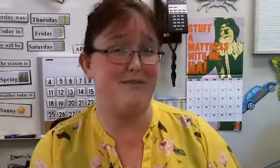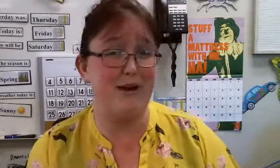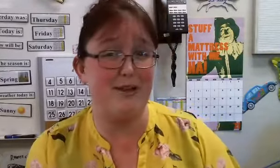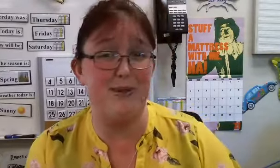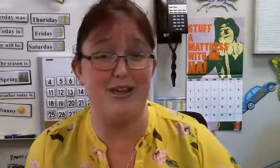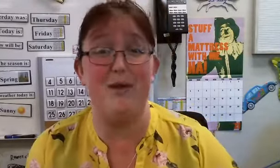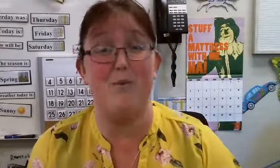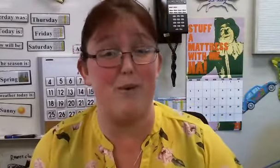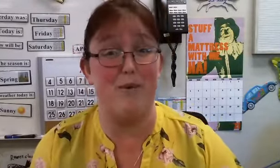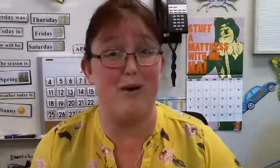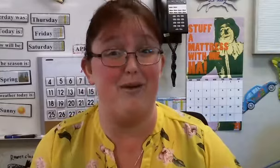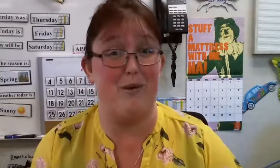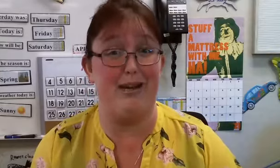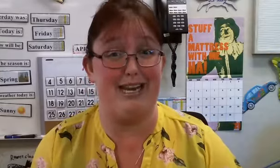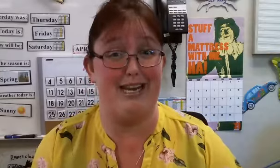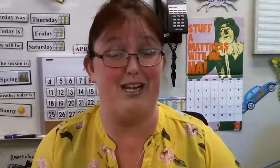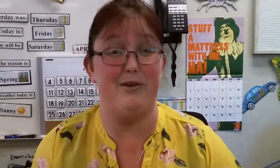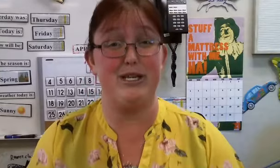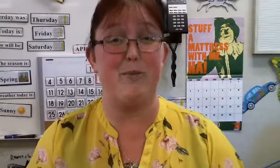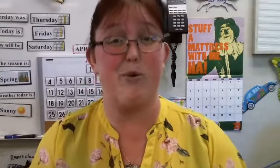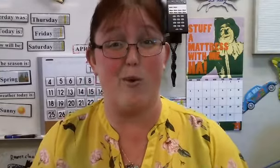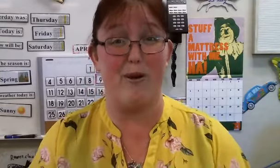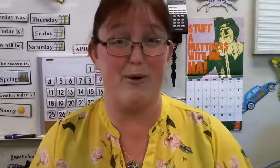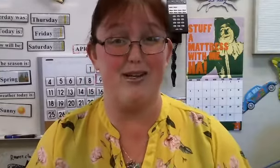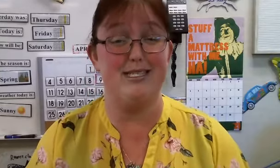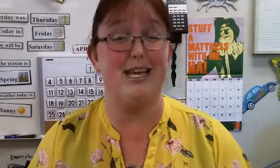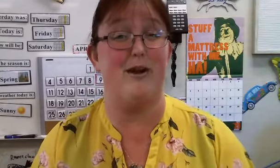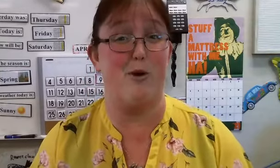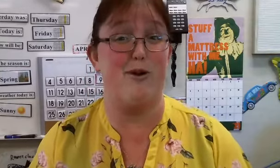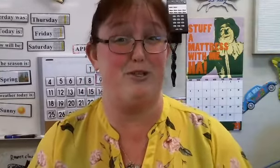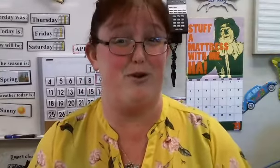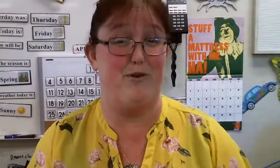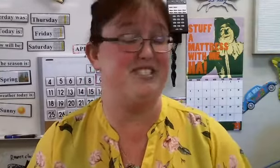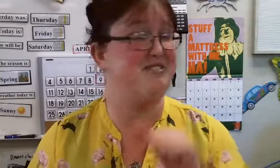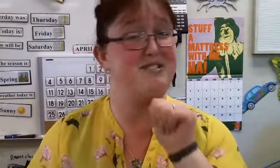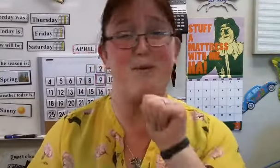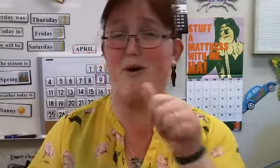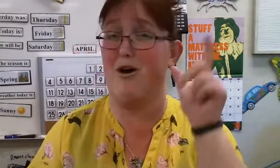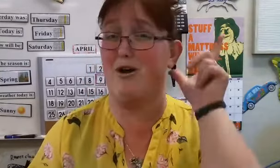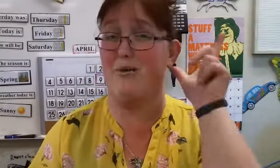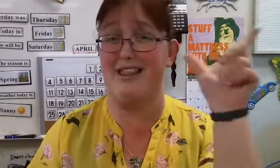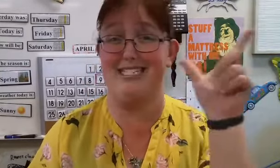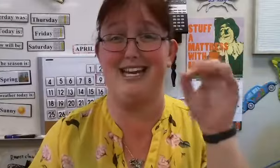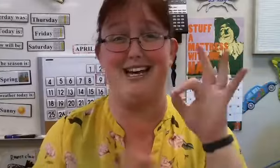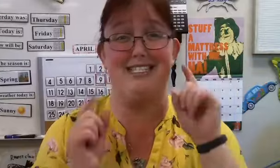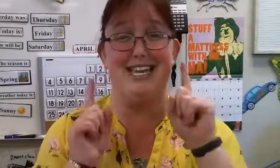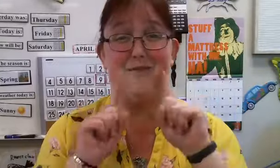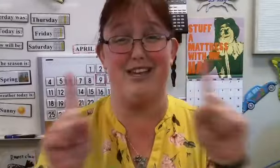different way to communicate what we want and what we need using appropriate words and an appropriate tone of voice. Because people aren't going to want to listen to us if we're